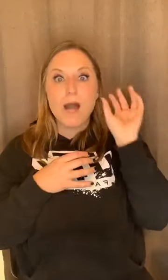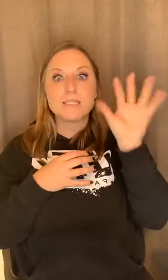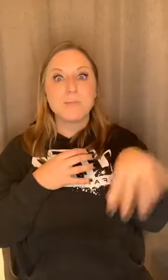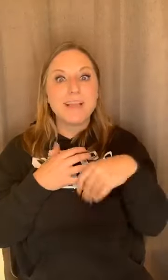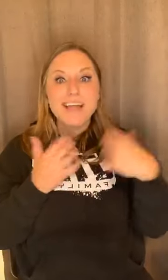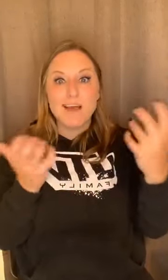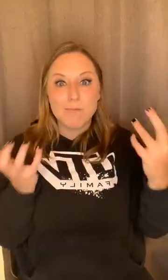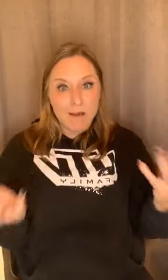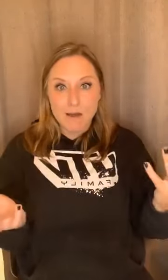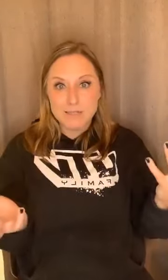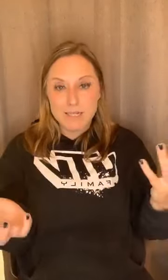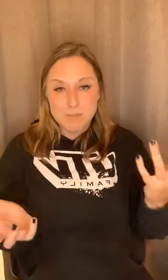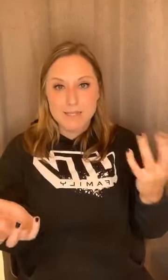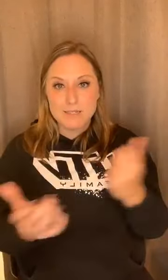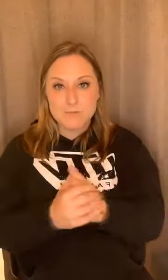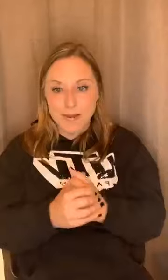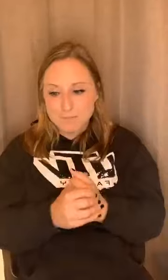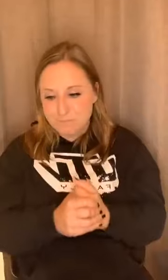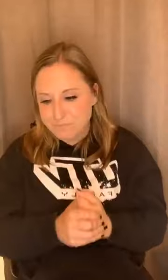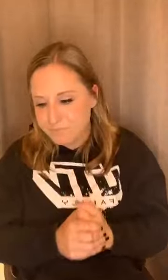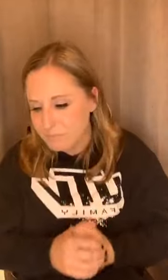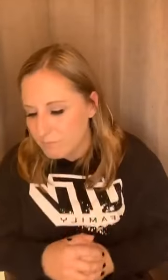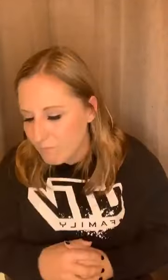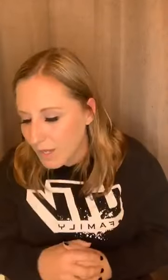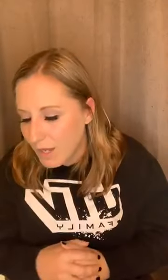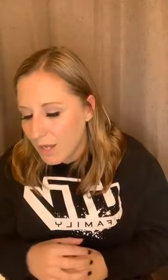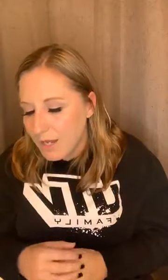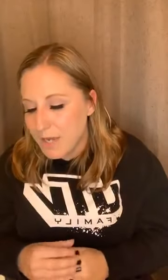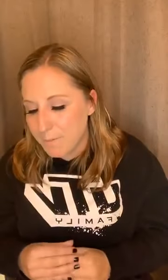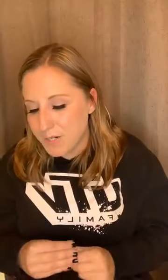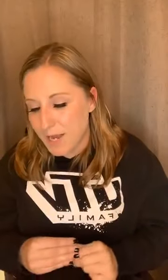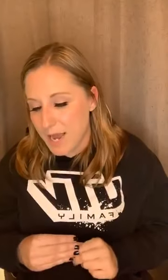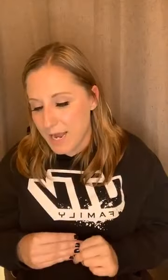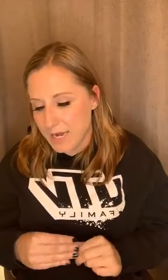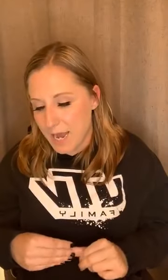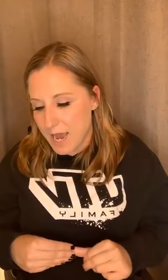and apply them on a daily basis. Right. Number nine, um,